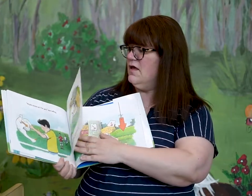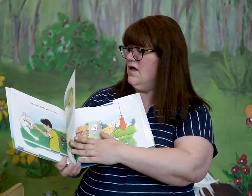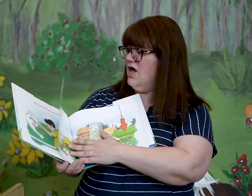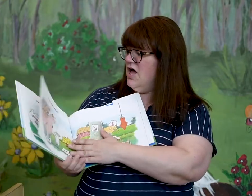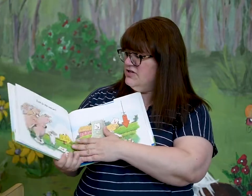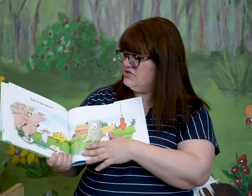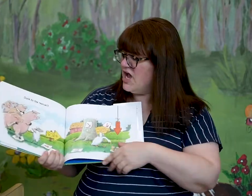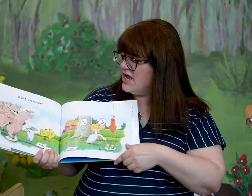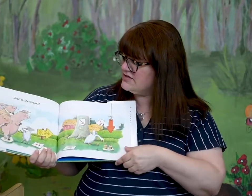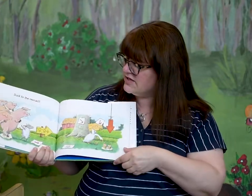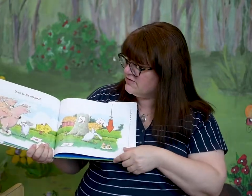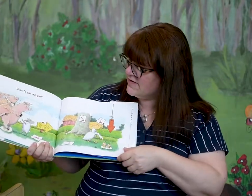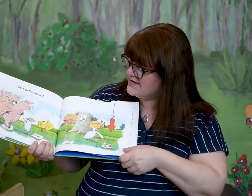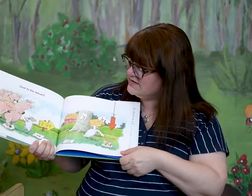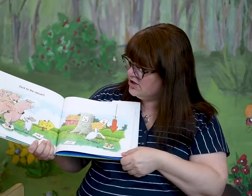Duck to the rescue!